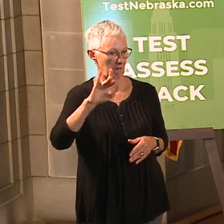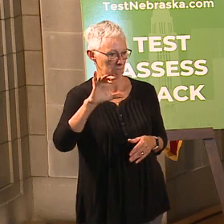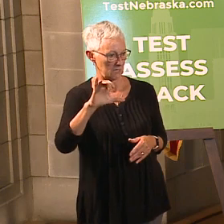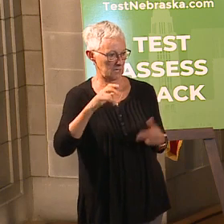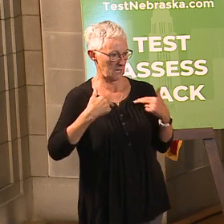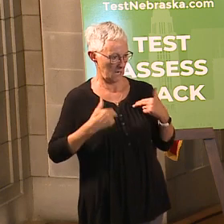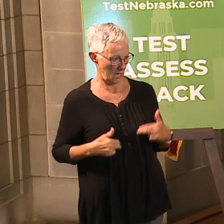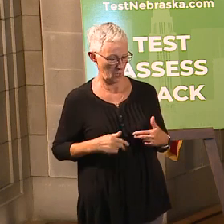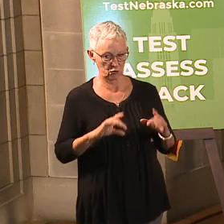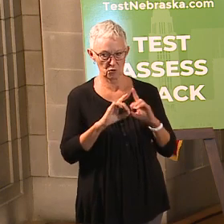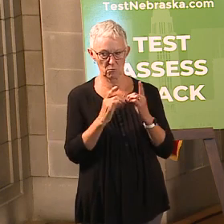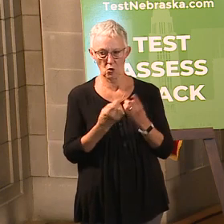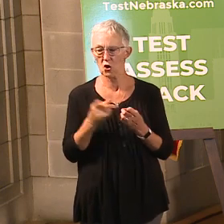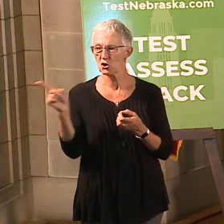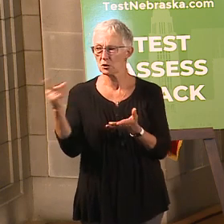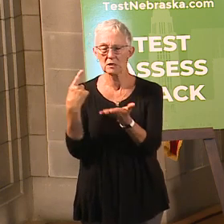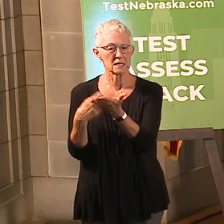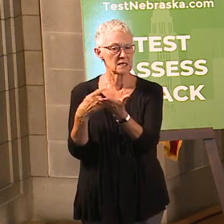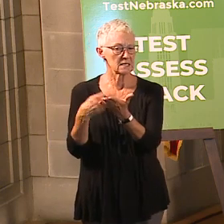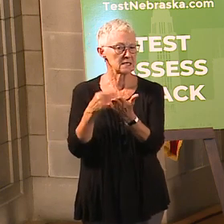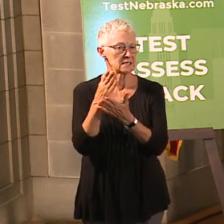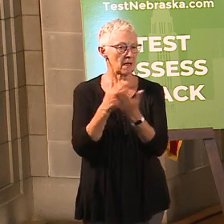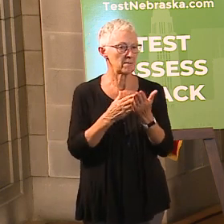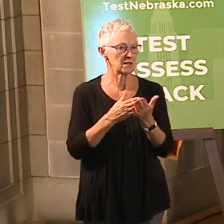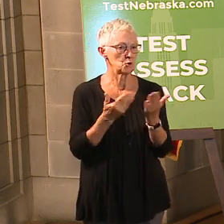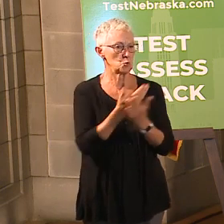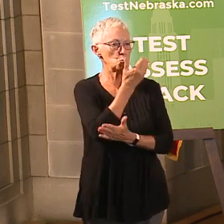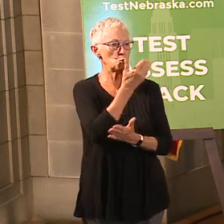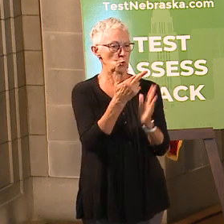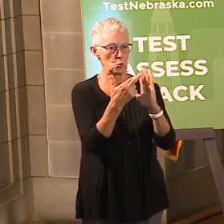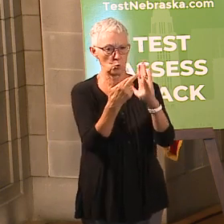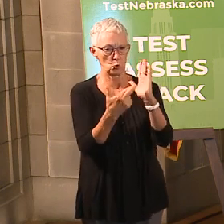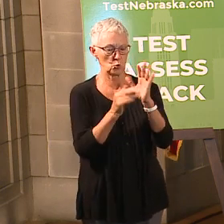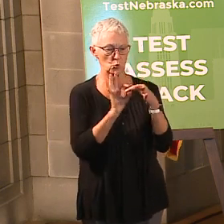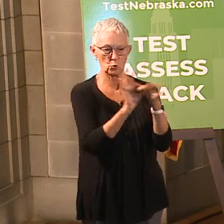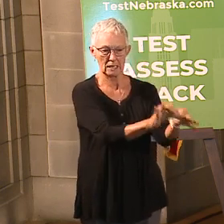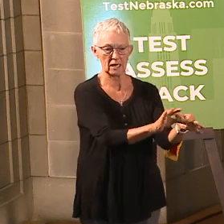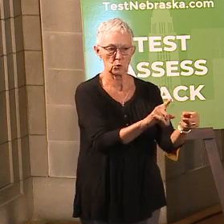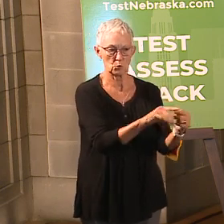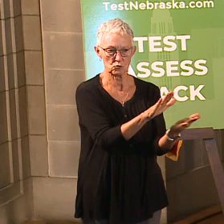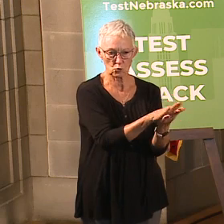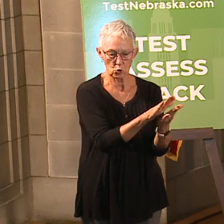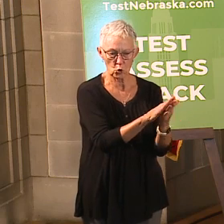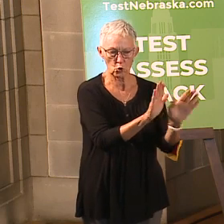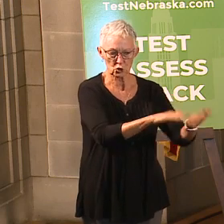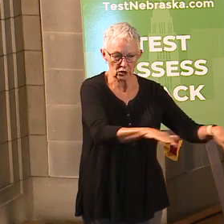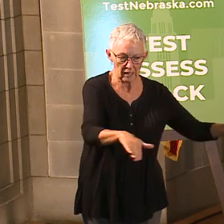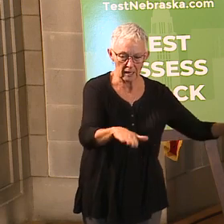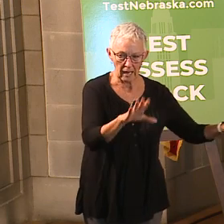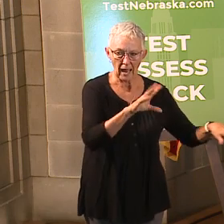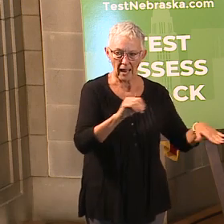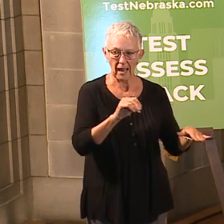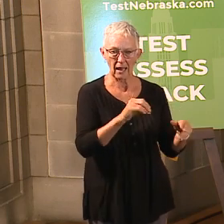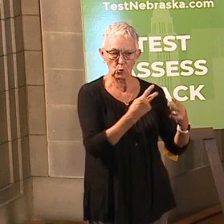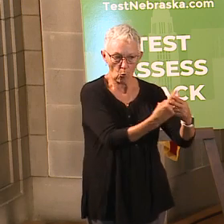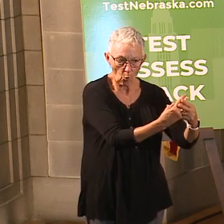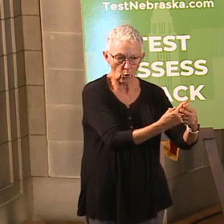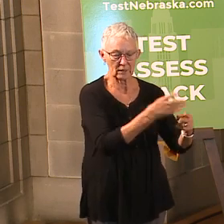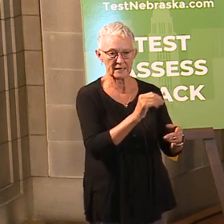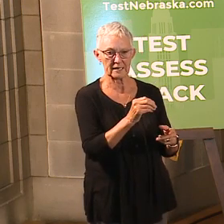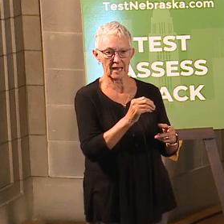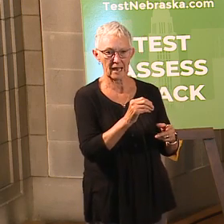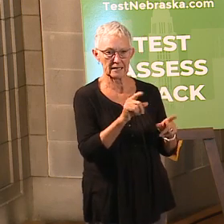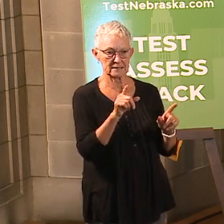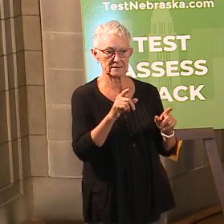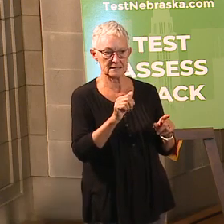the new DHM or some of the adjustments we made to the DHM with regard to school kids and quarantining and self-monitoring and that sort of thing. So with that, Gina,